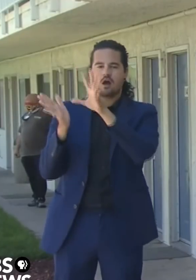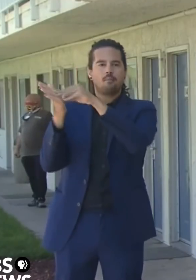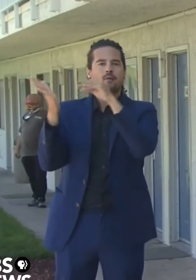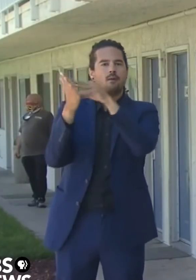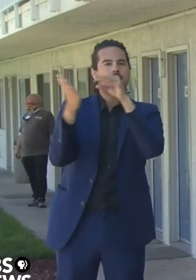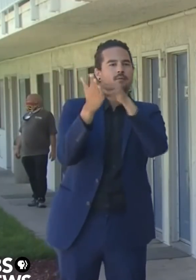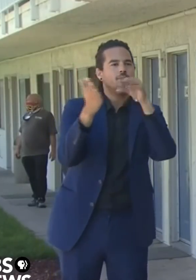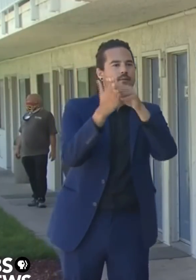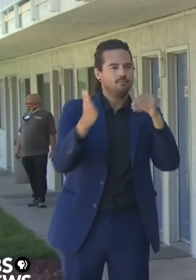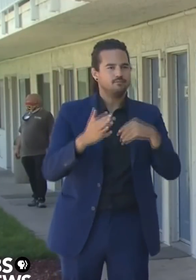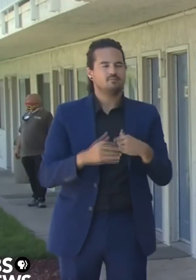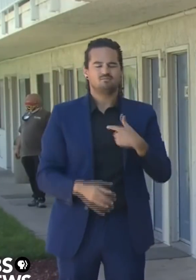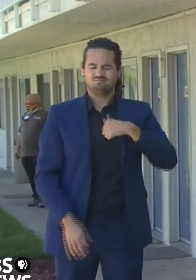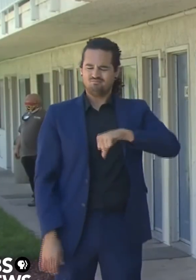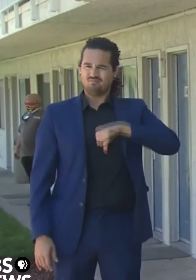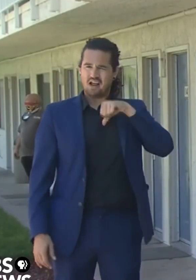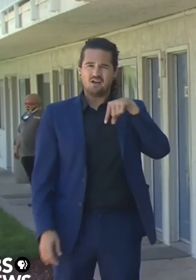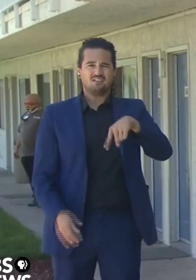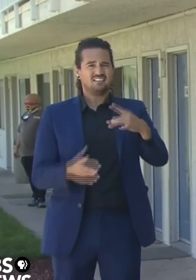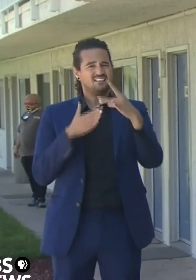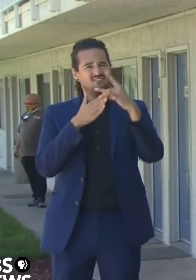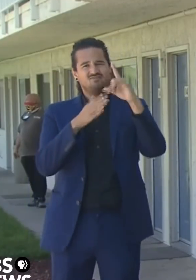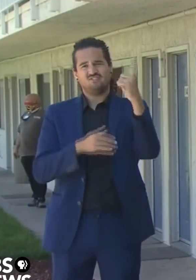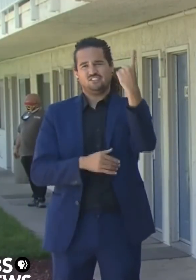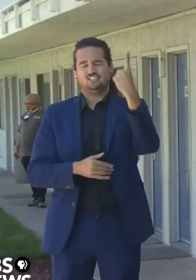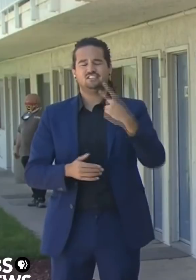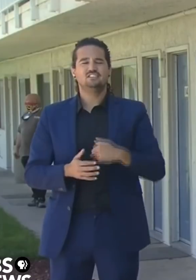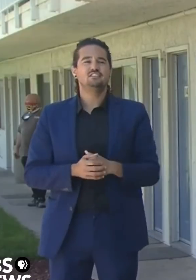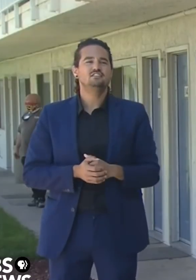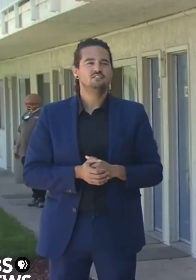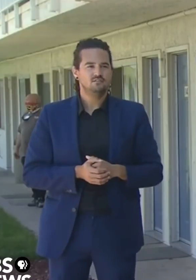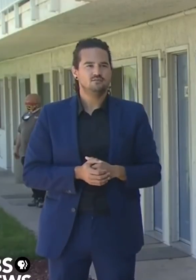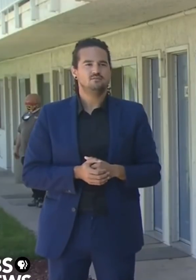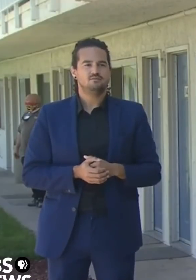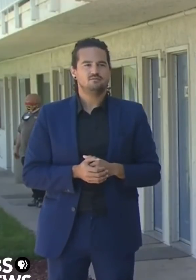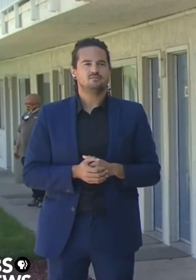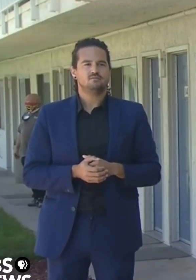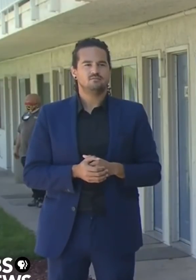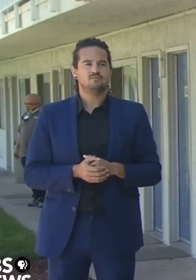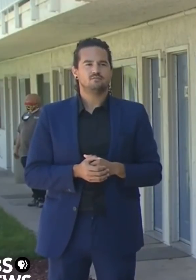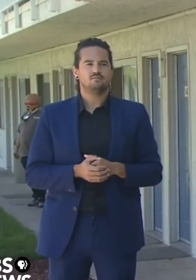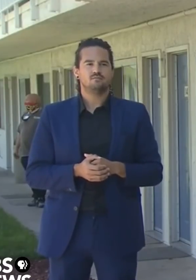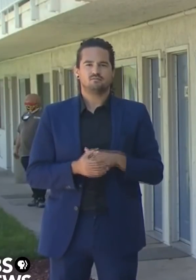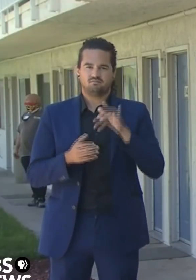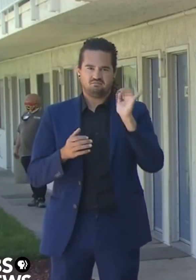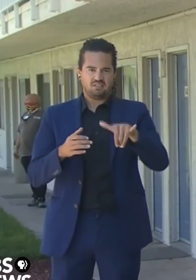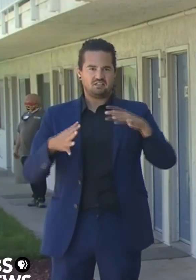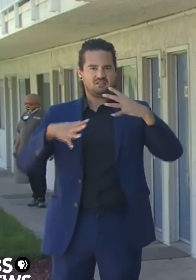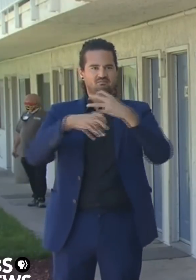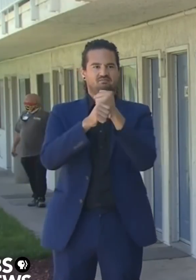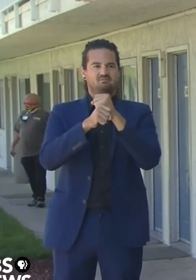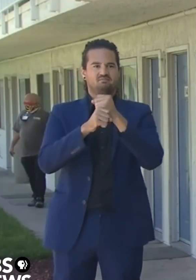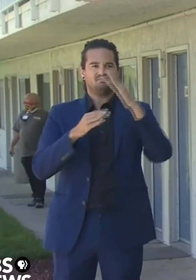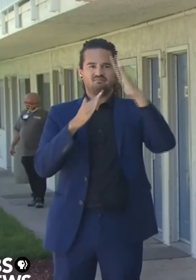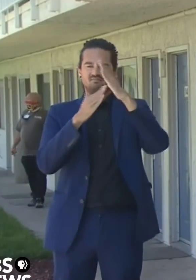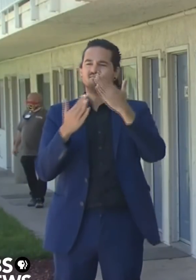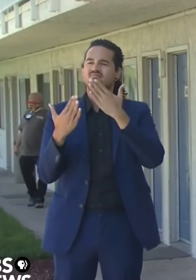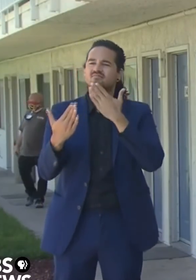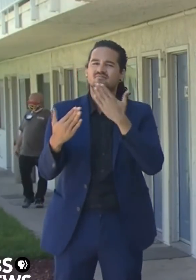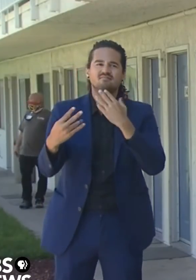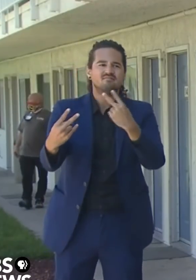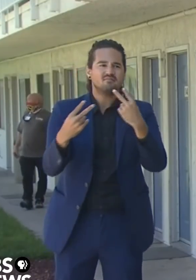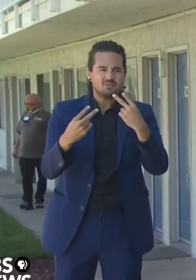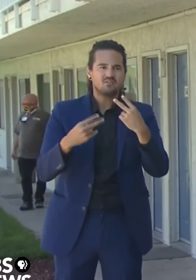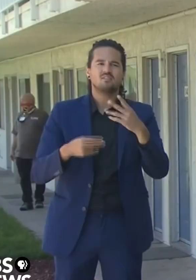at the top of my presentation. Uh, but as always, the purpose perhaps for you tuning in to this presentation is to hear